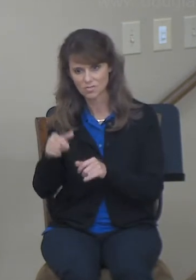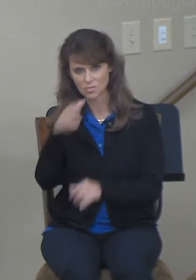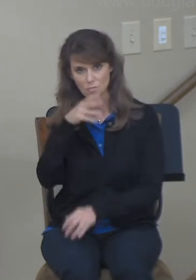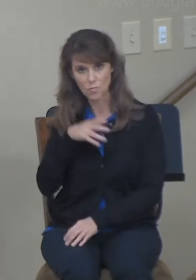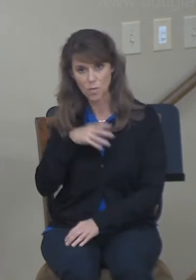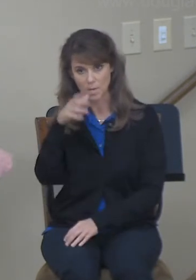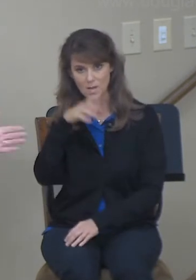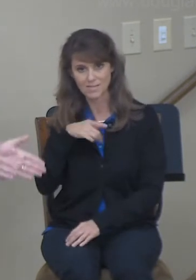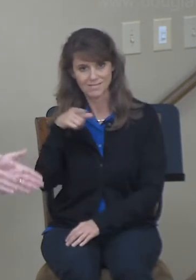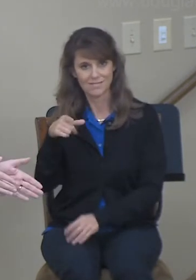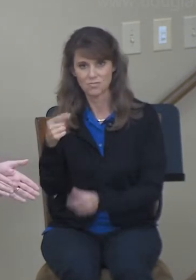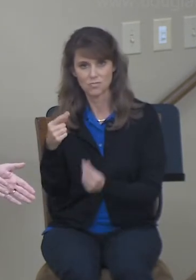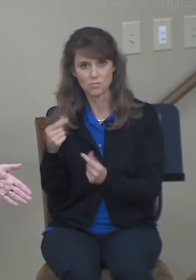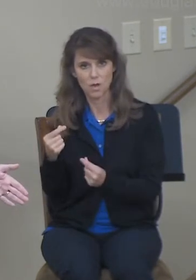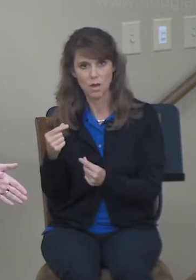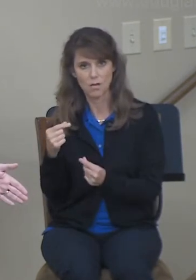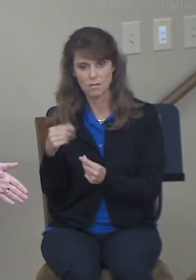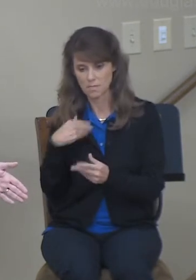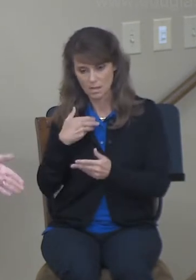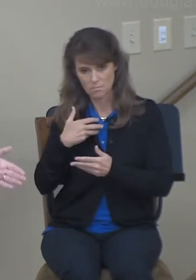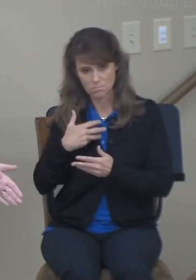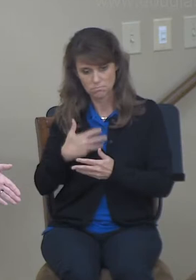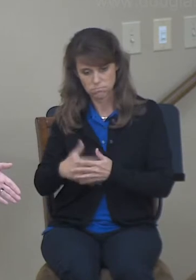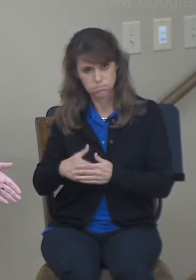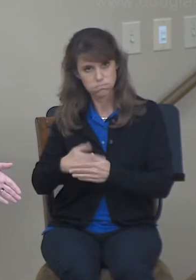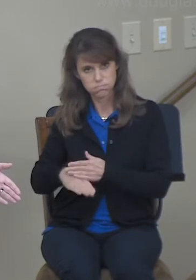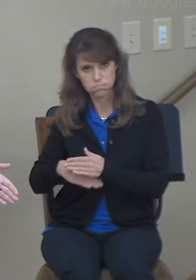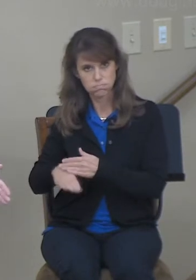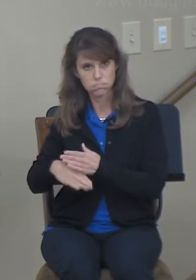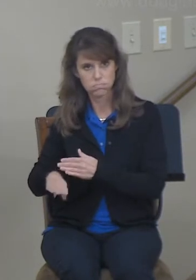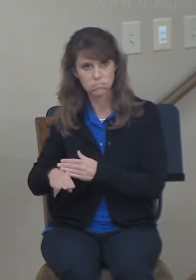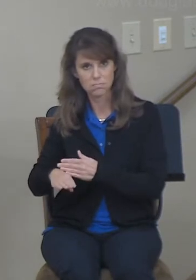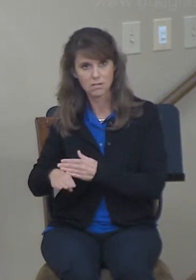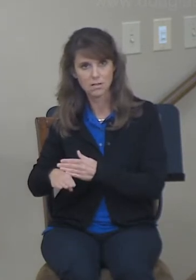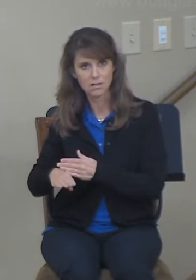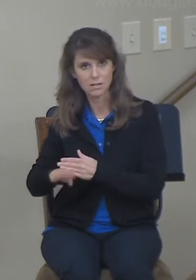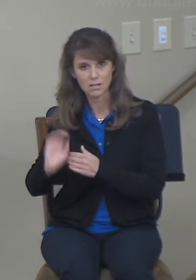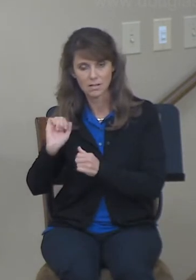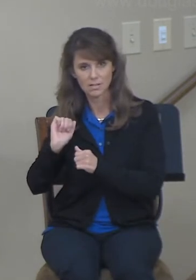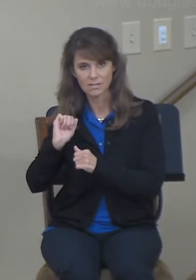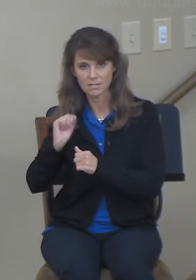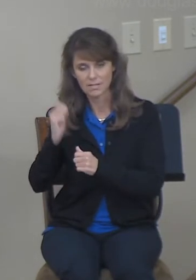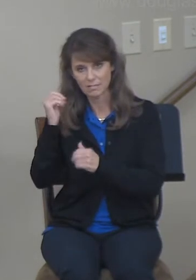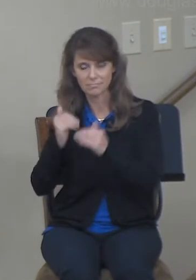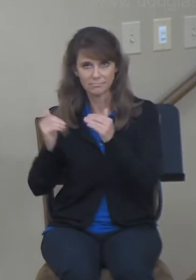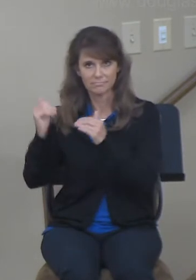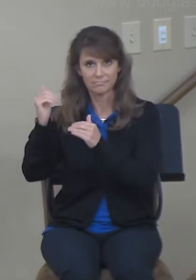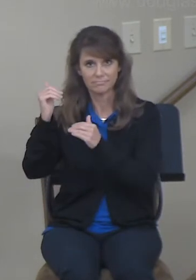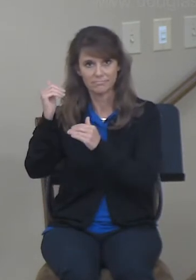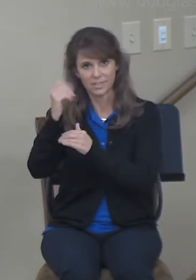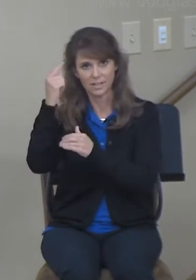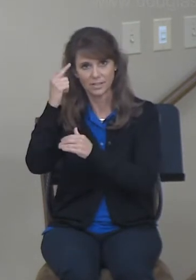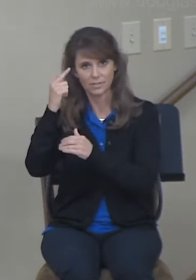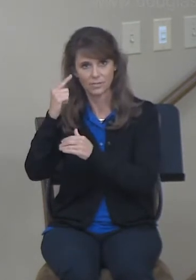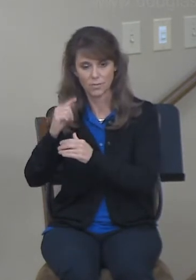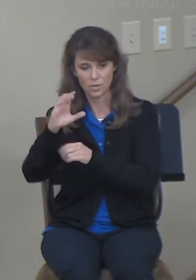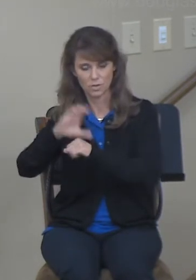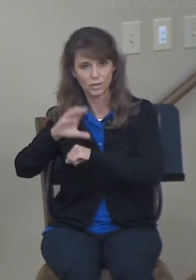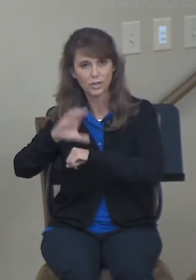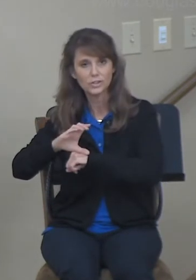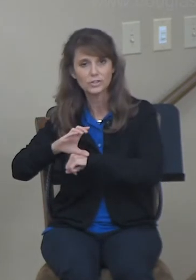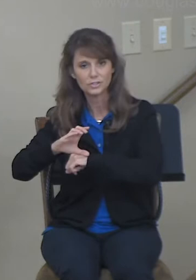Be like the ones who were once barren, or had trouble conceiving, and then ended up conceiving along with some of their